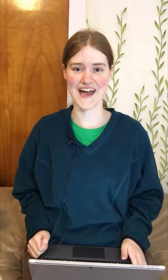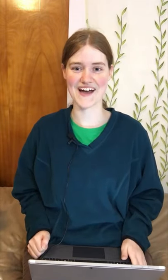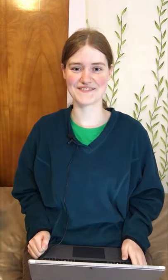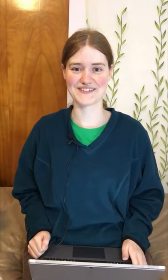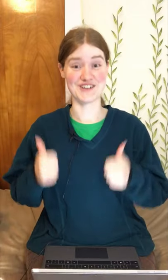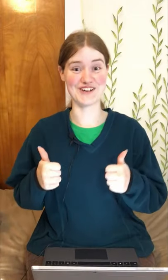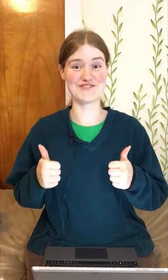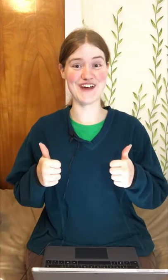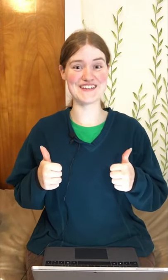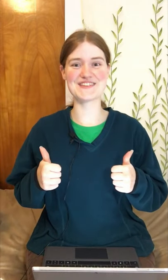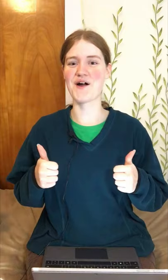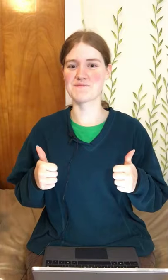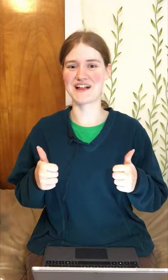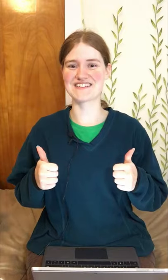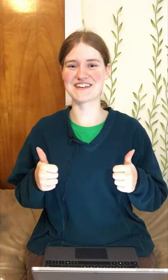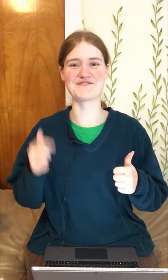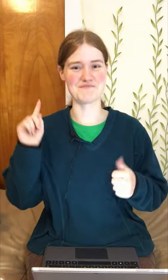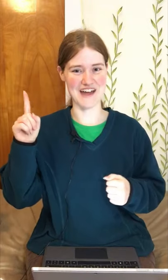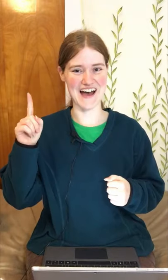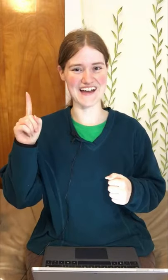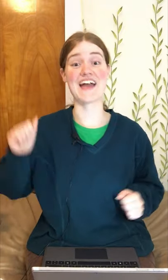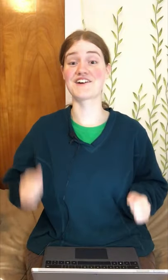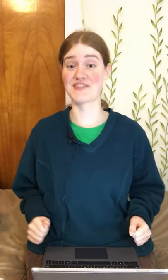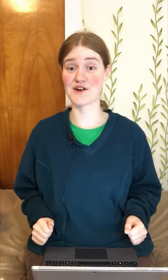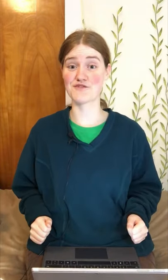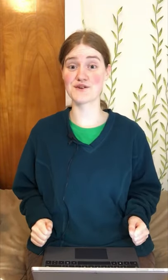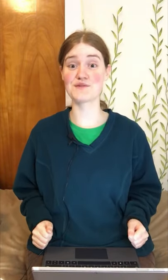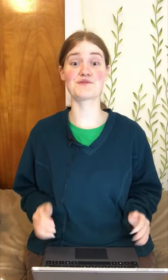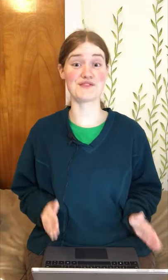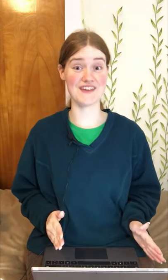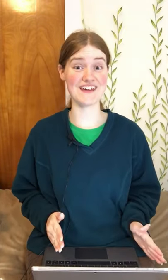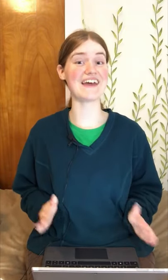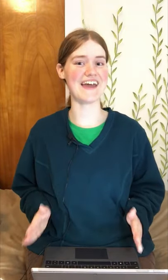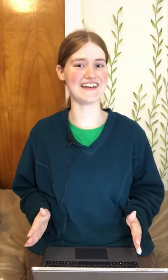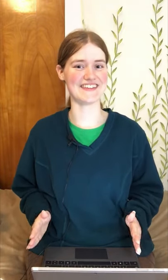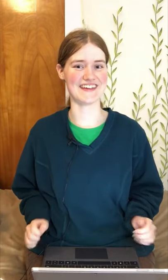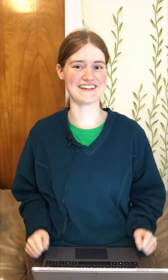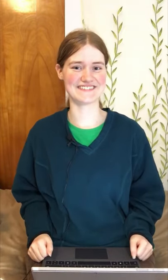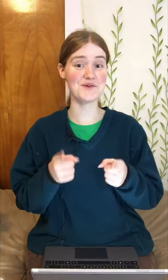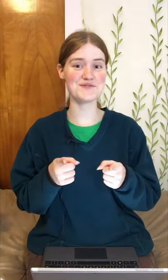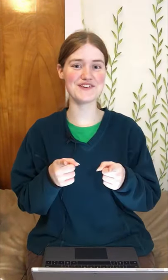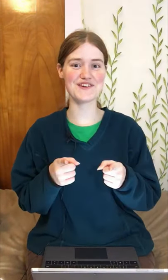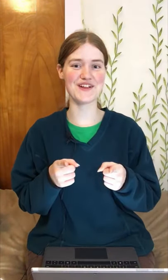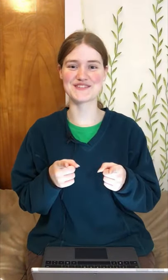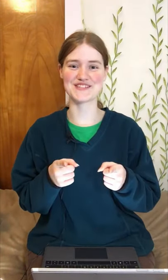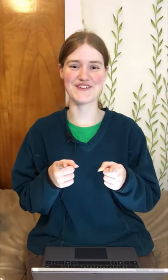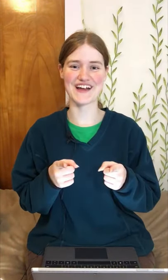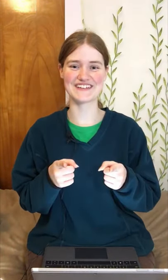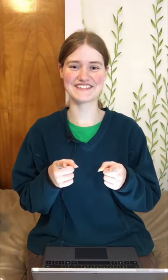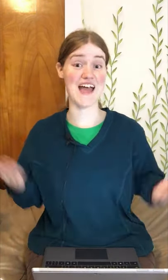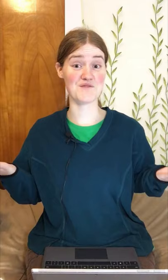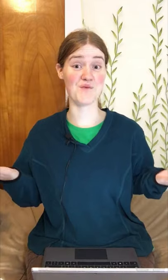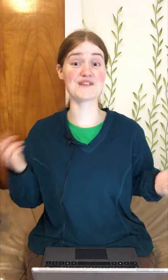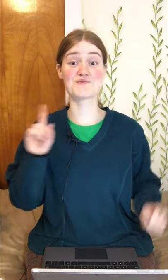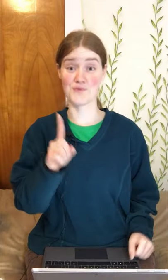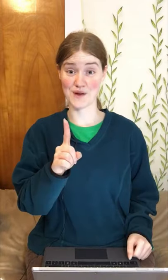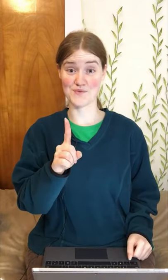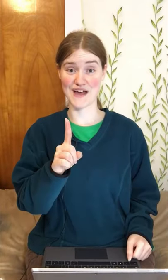have. Good friends are a blessing from God and are there for you through thick and thin. Who's your closest friend? And what's one way